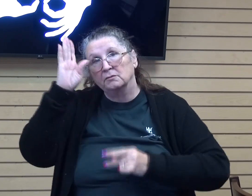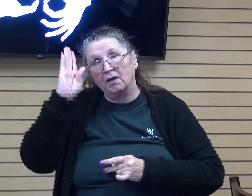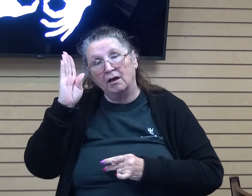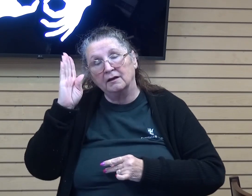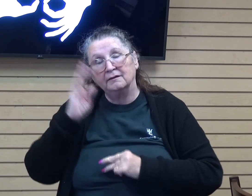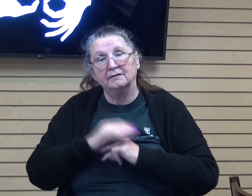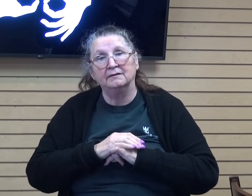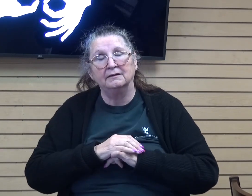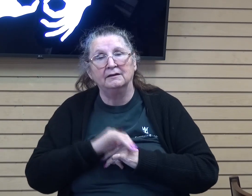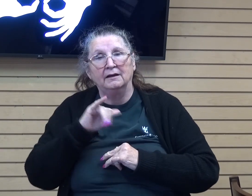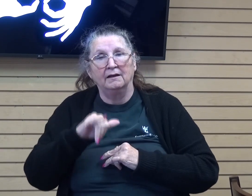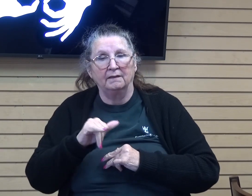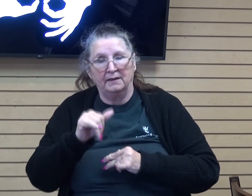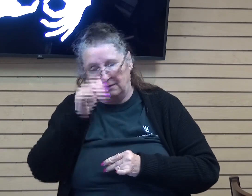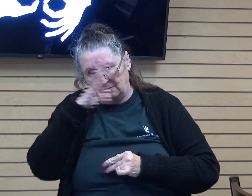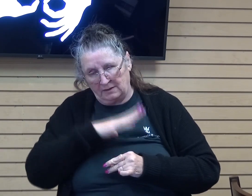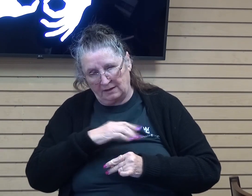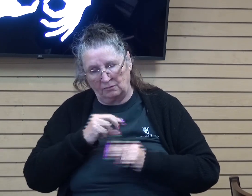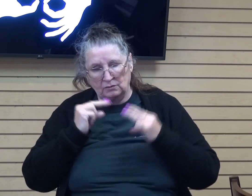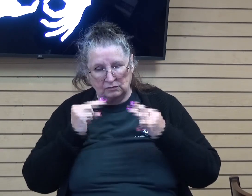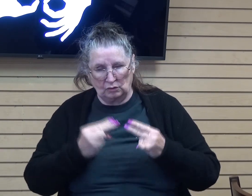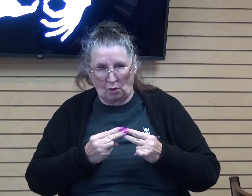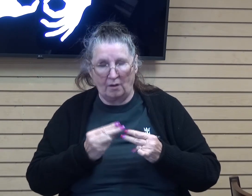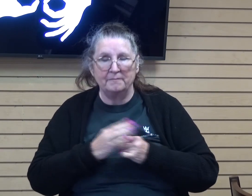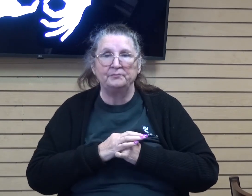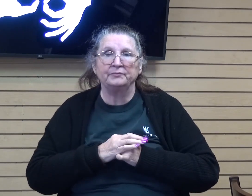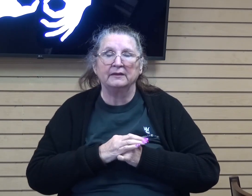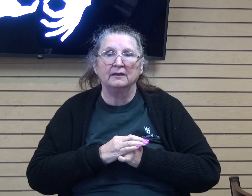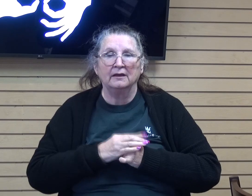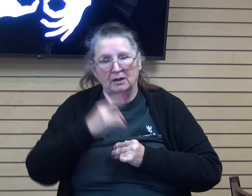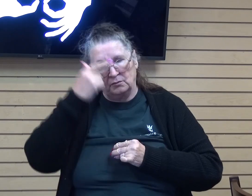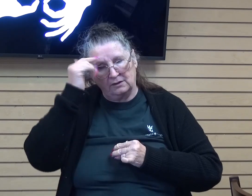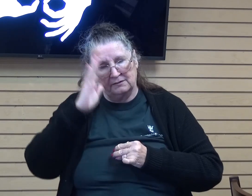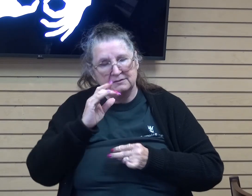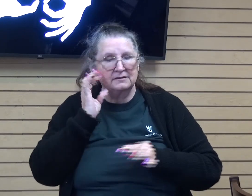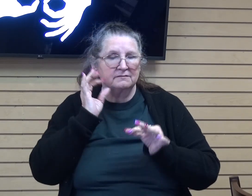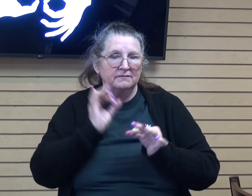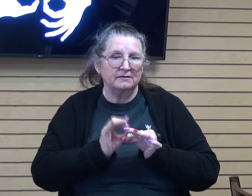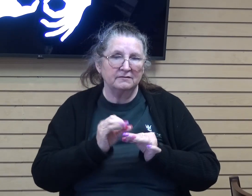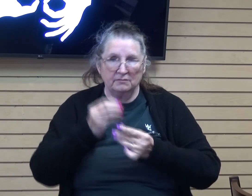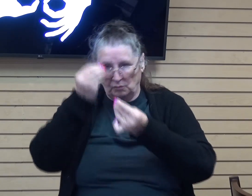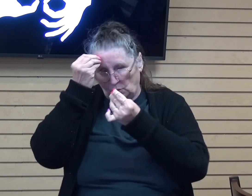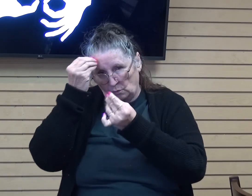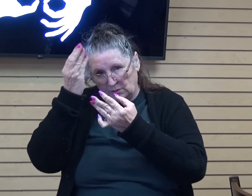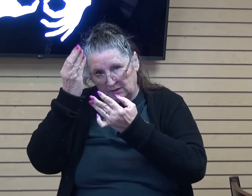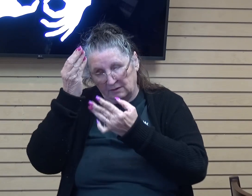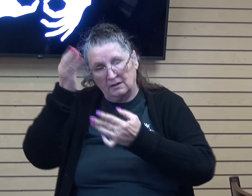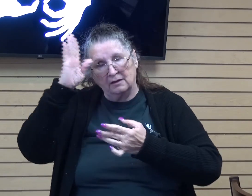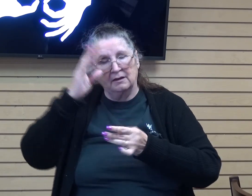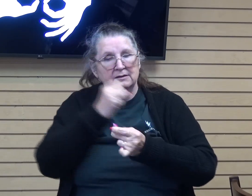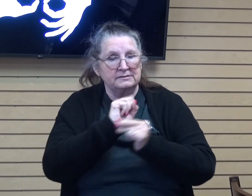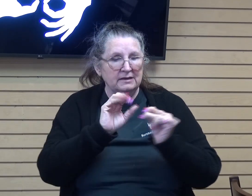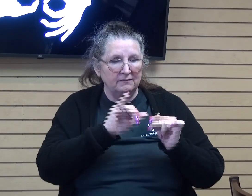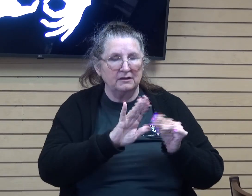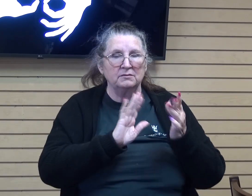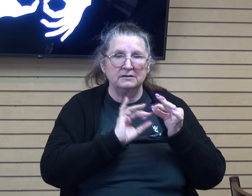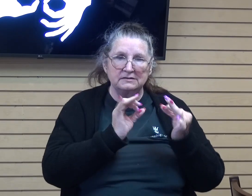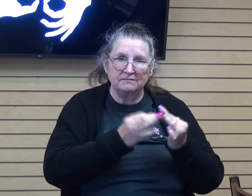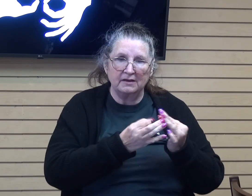That man was Noah. Because of his faithfulness and obedience God saved him and his family from the vast